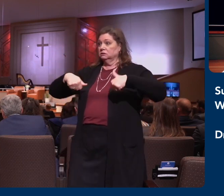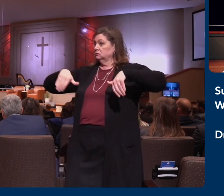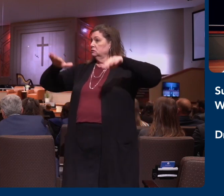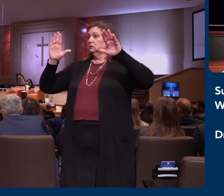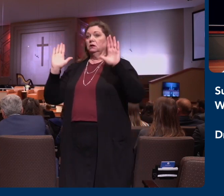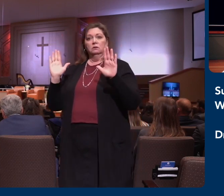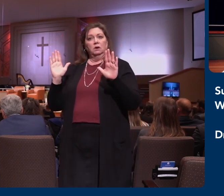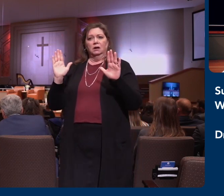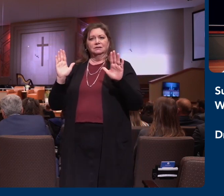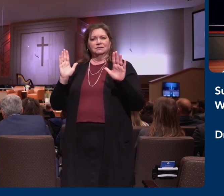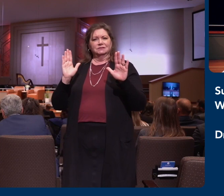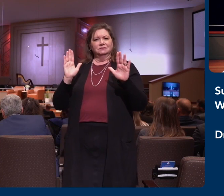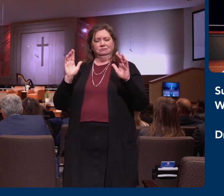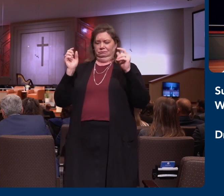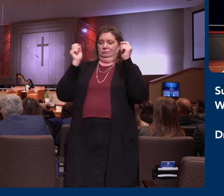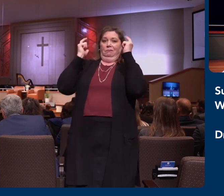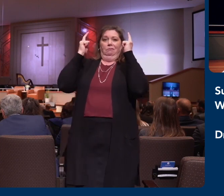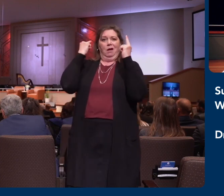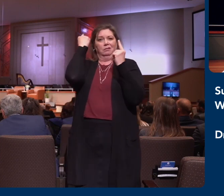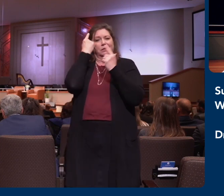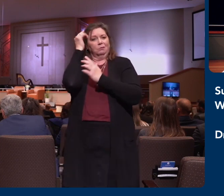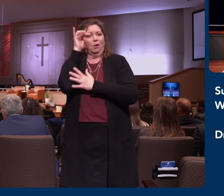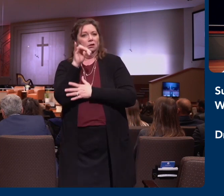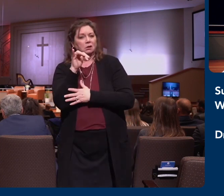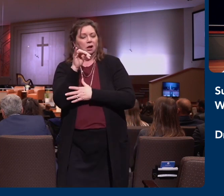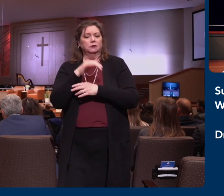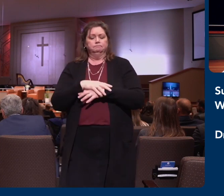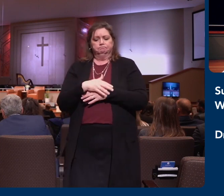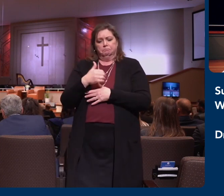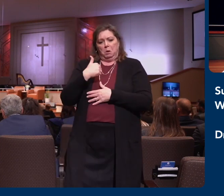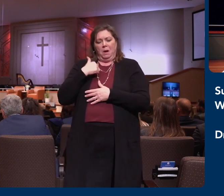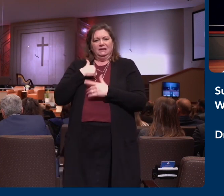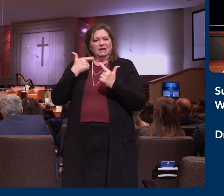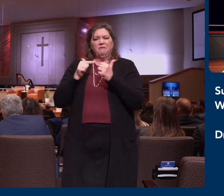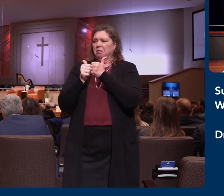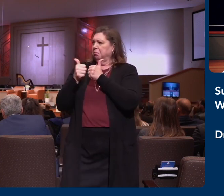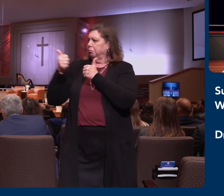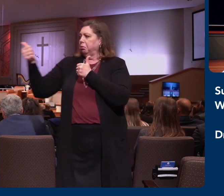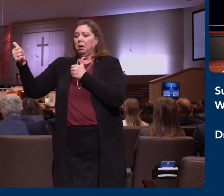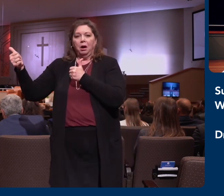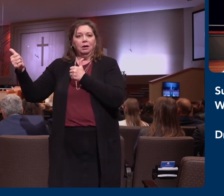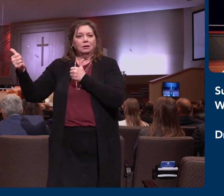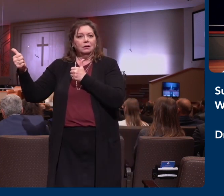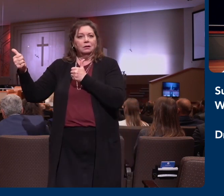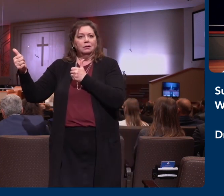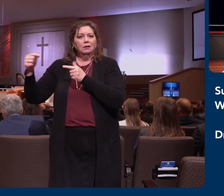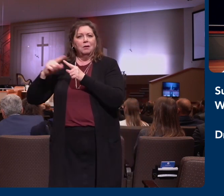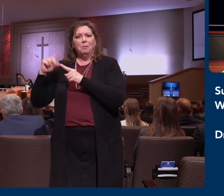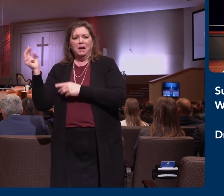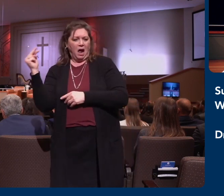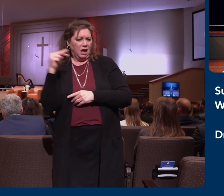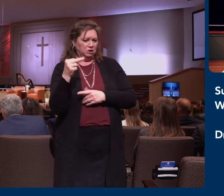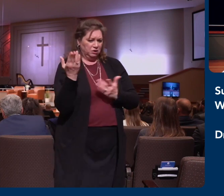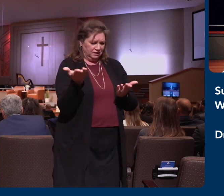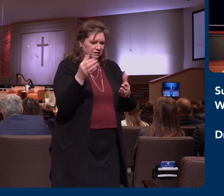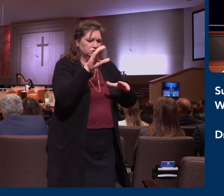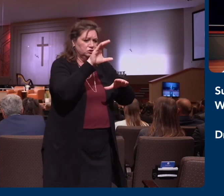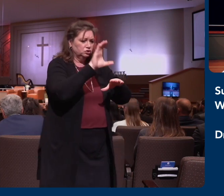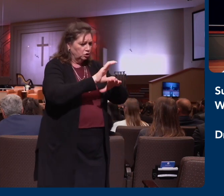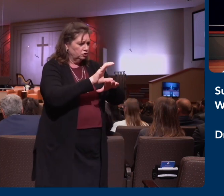As a pastor from really across the country, I want to thank you for your faithfulness to this college and your